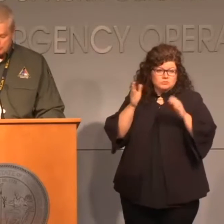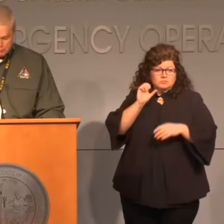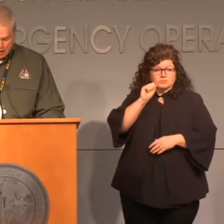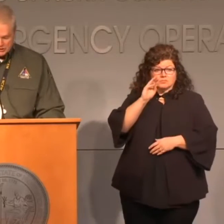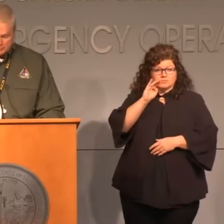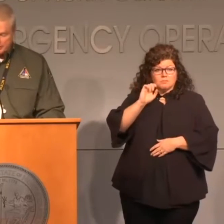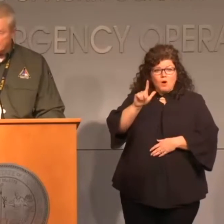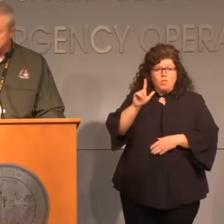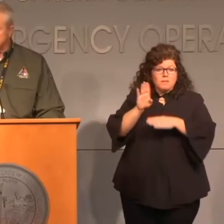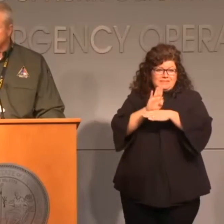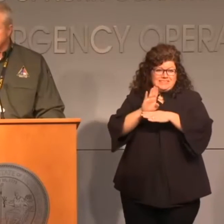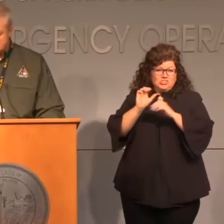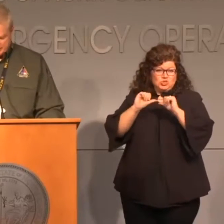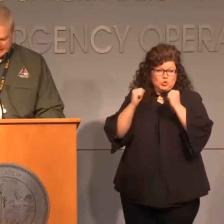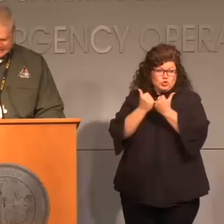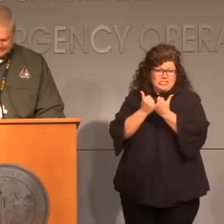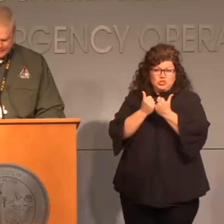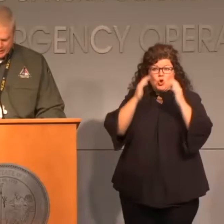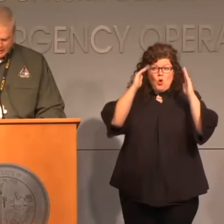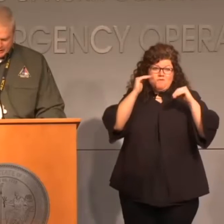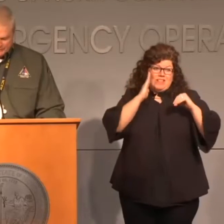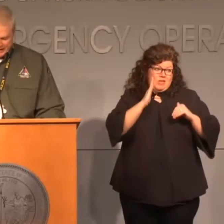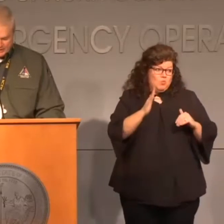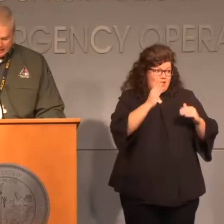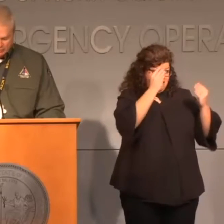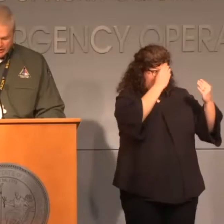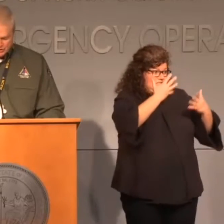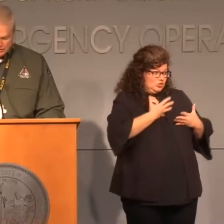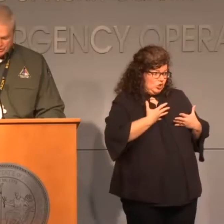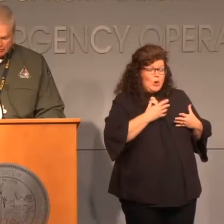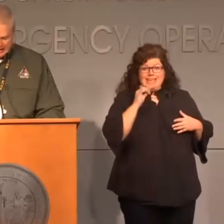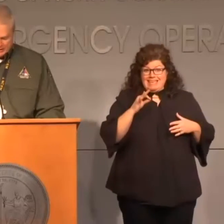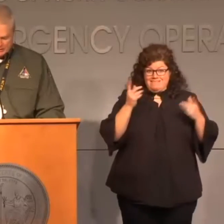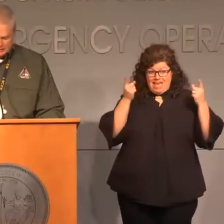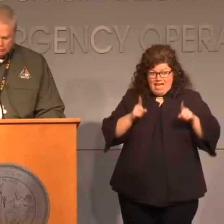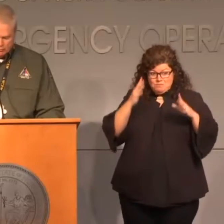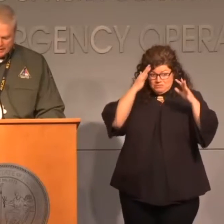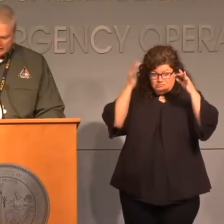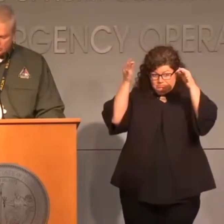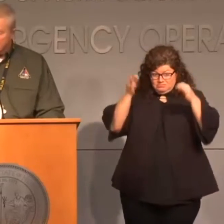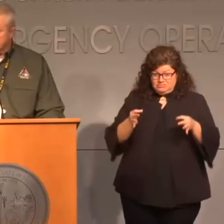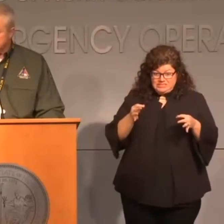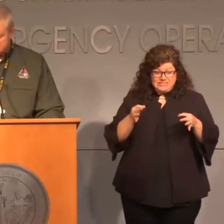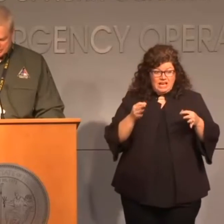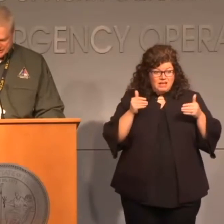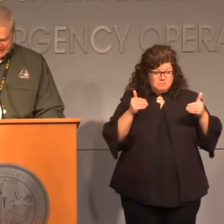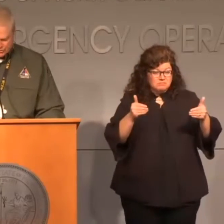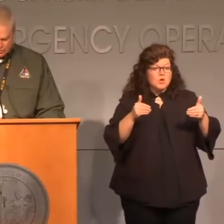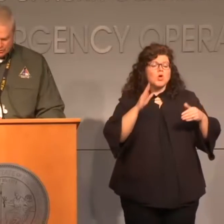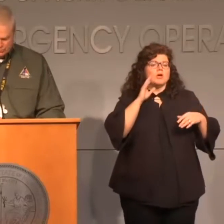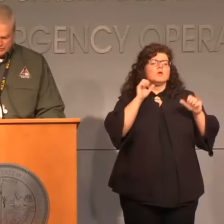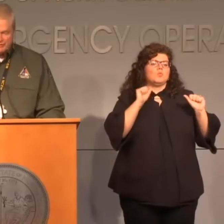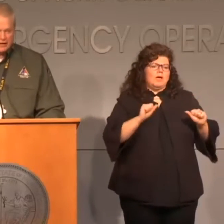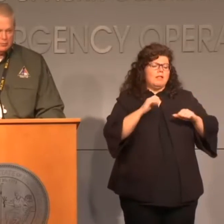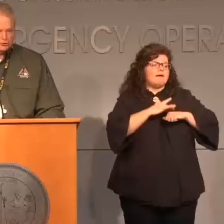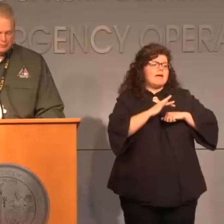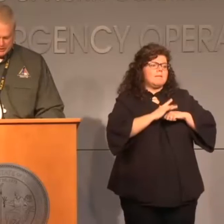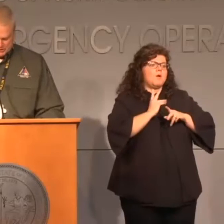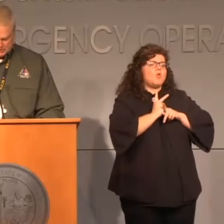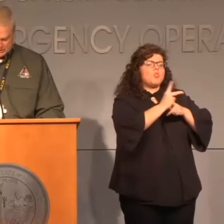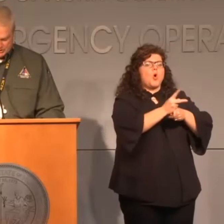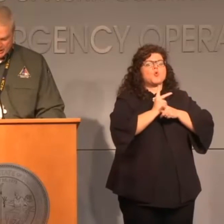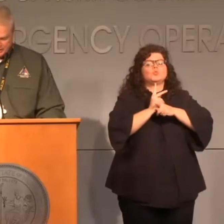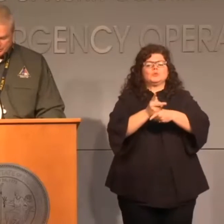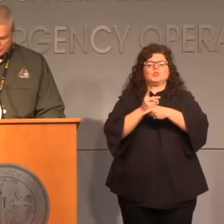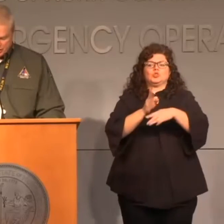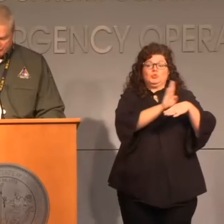possibly as early as today. If that declaration is granted, it will make low-interest disaster loans available to